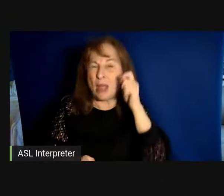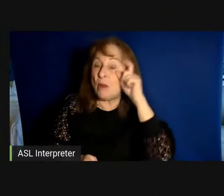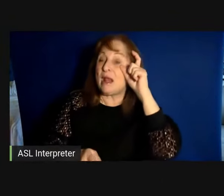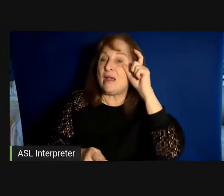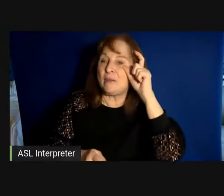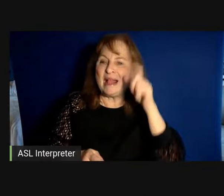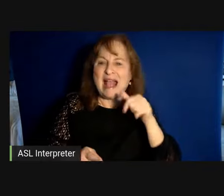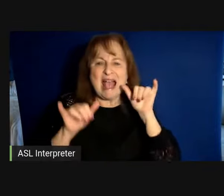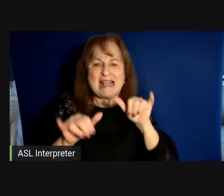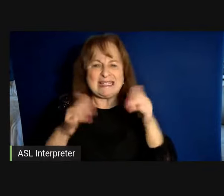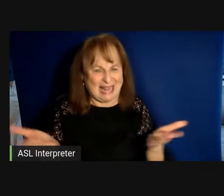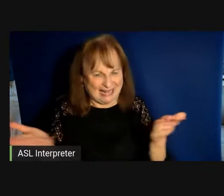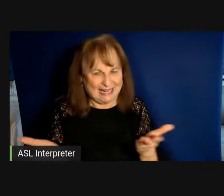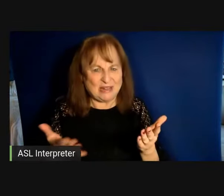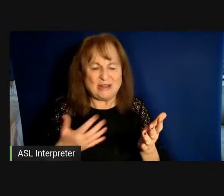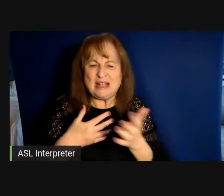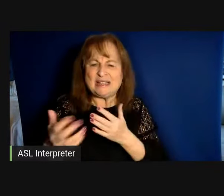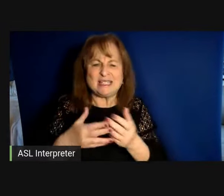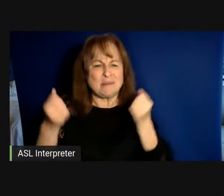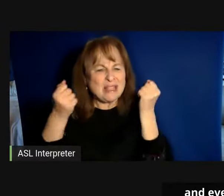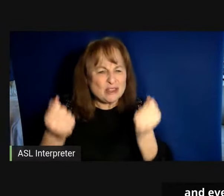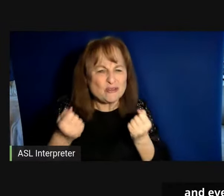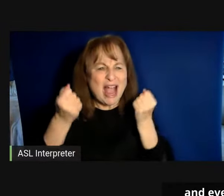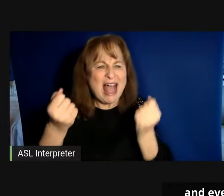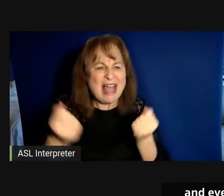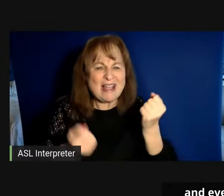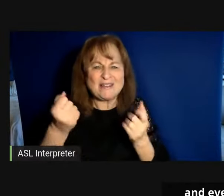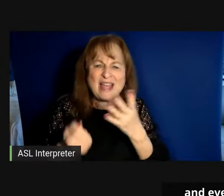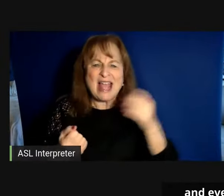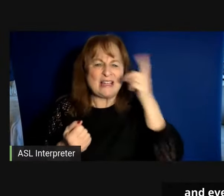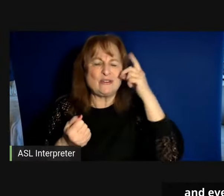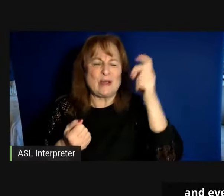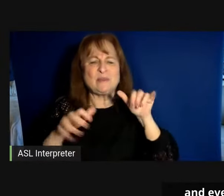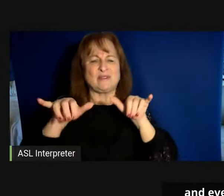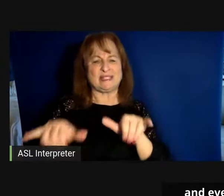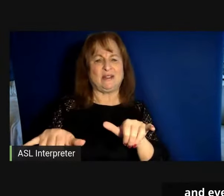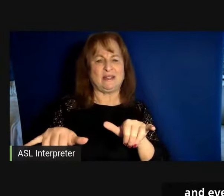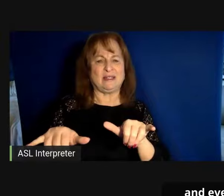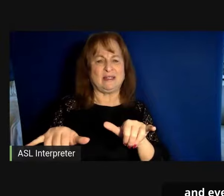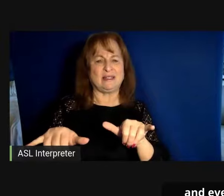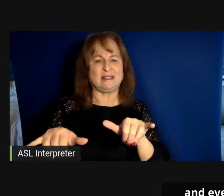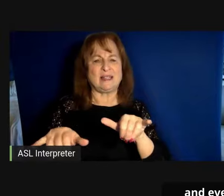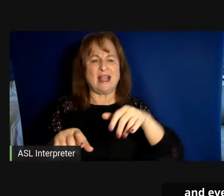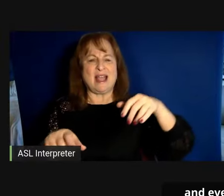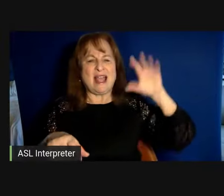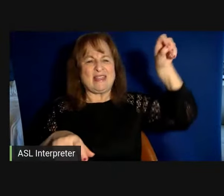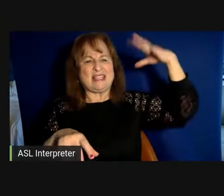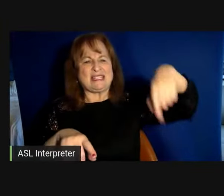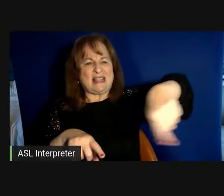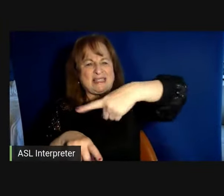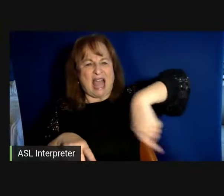I stayed right here despite the drive and even dreamt of stillness a sundial in snow